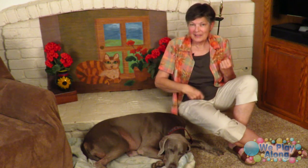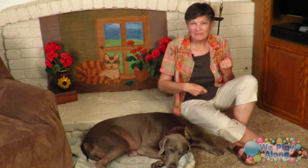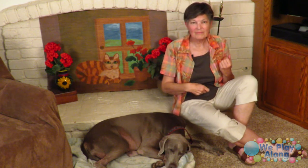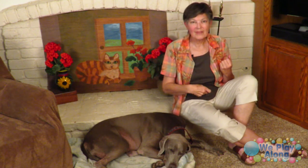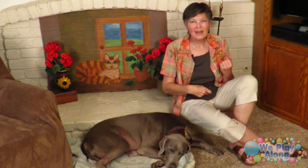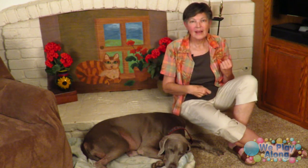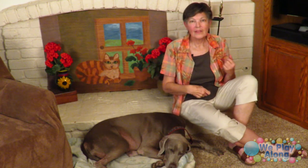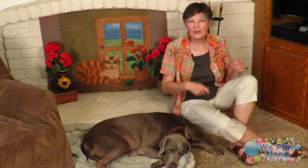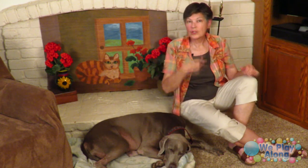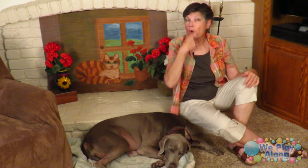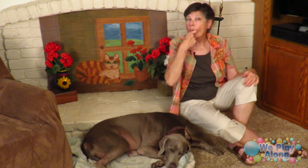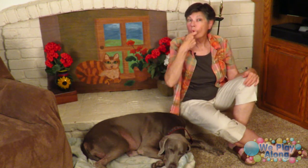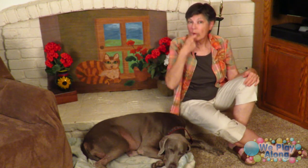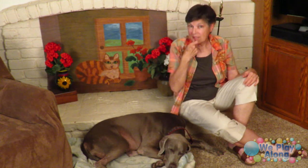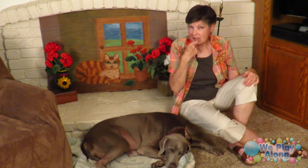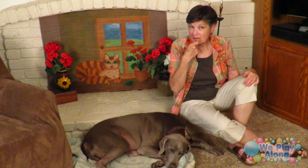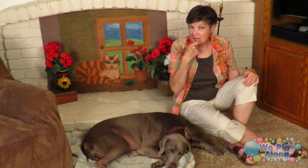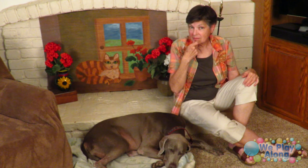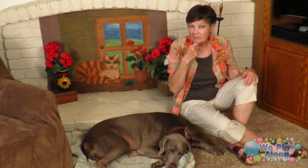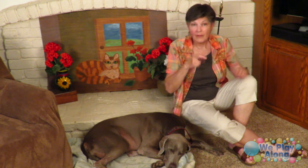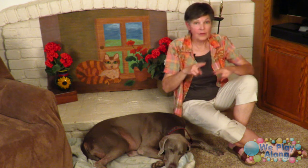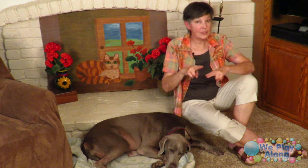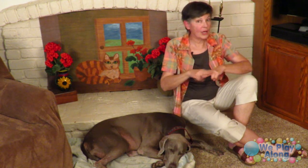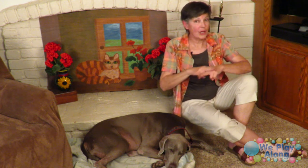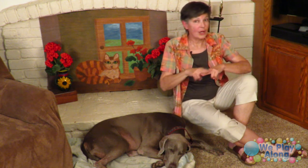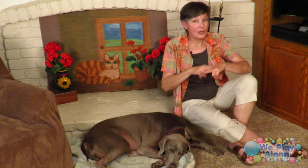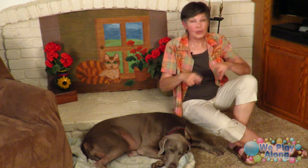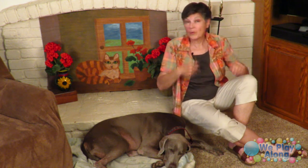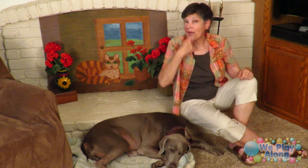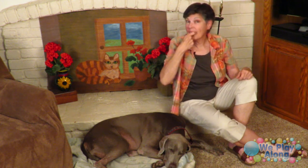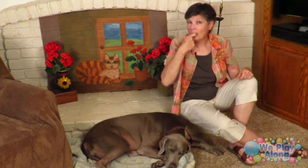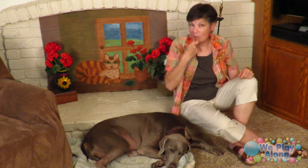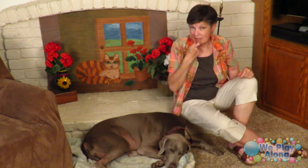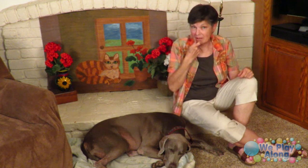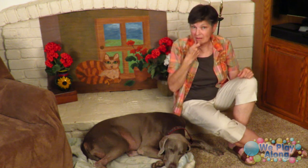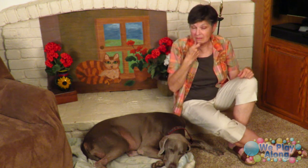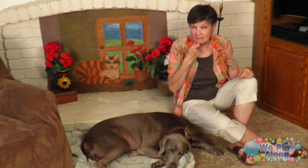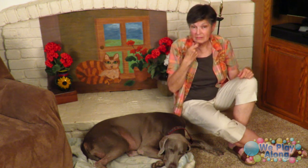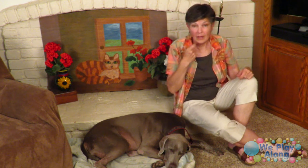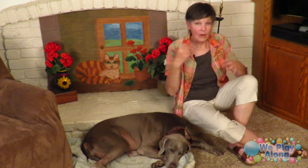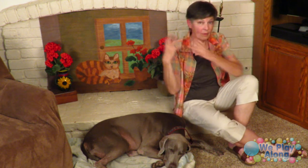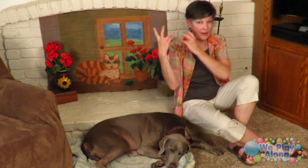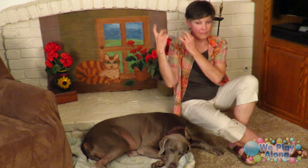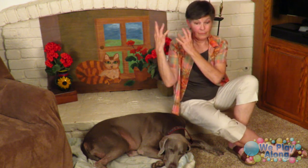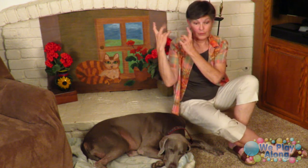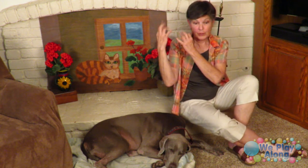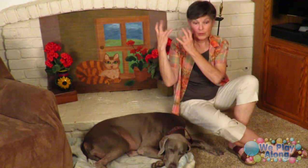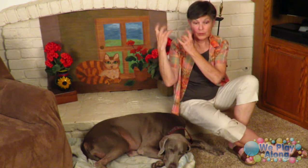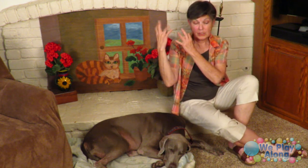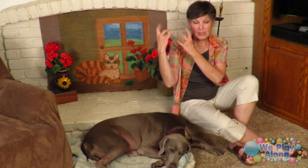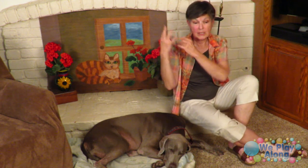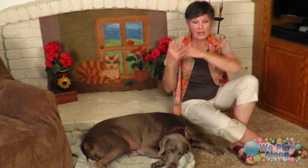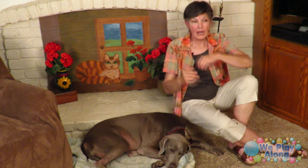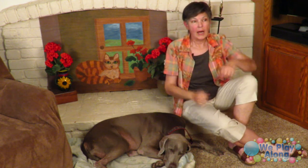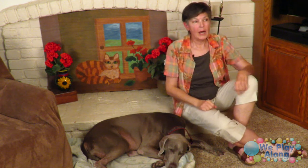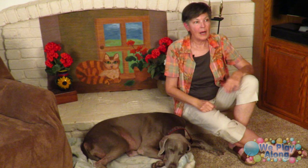there's whistles there's a train whistle we had a flute uh